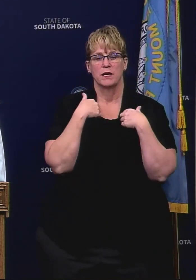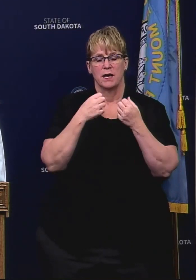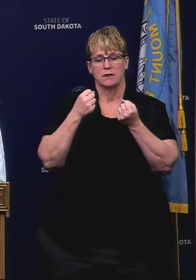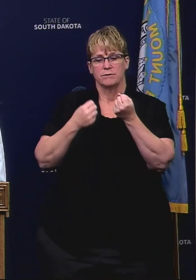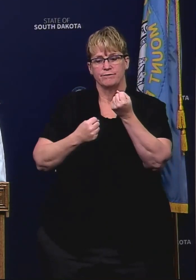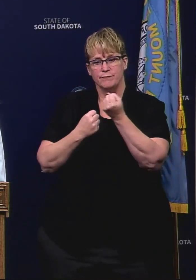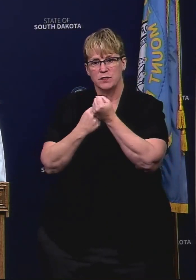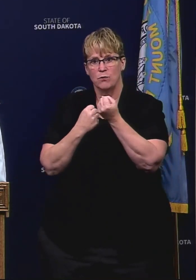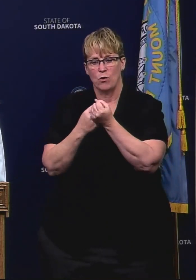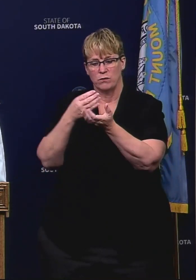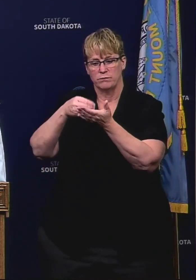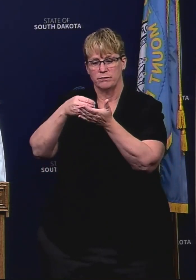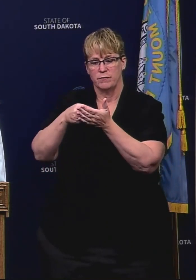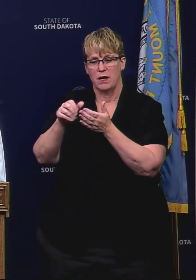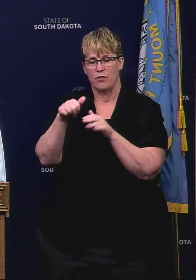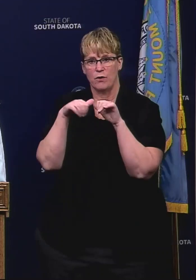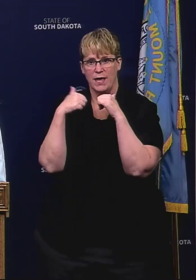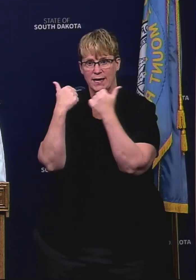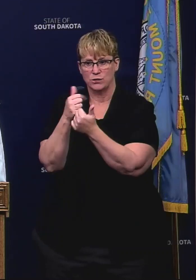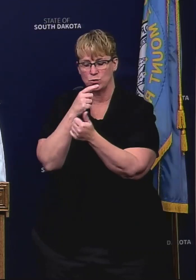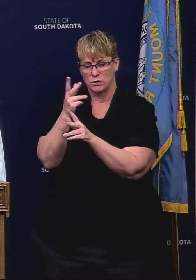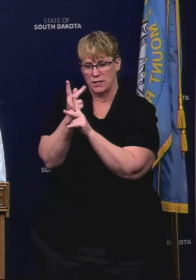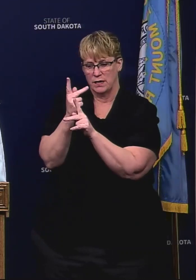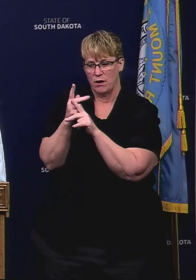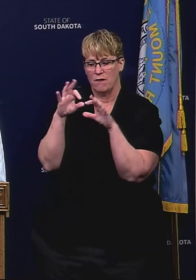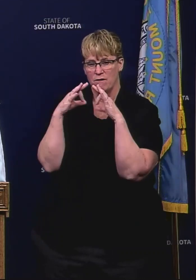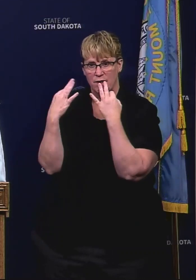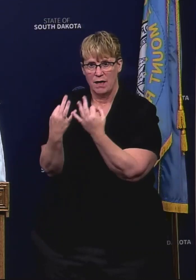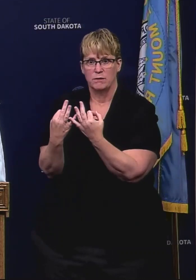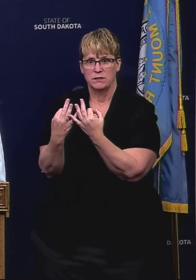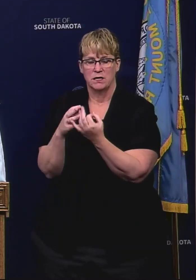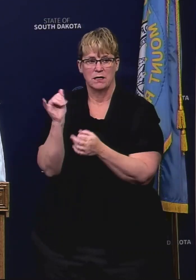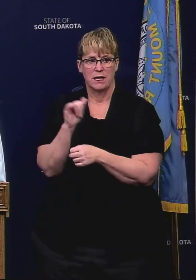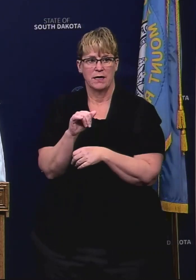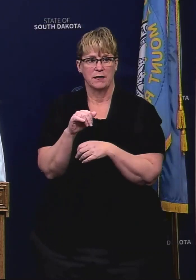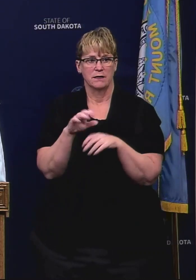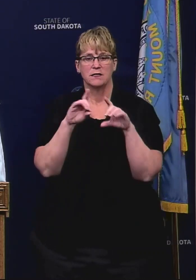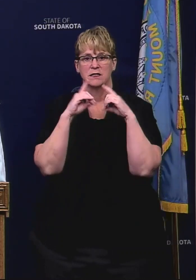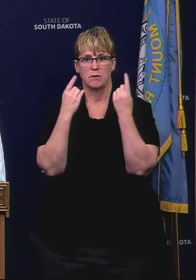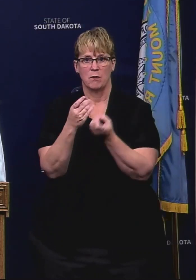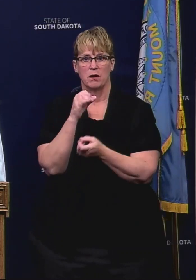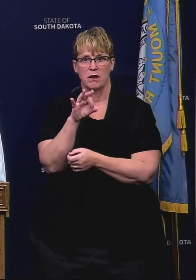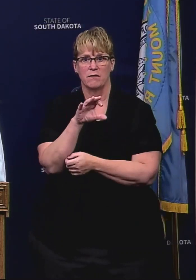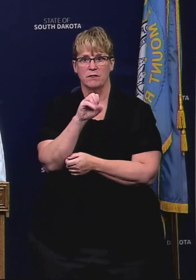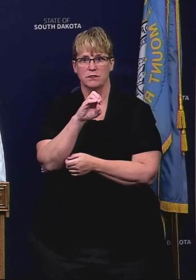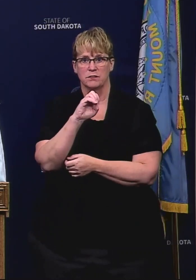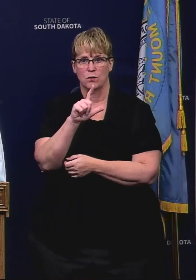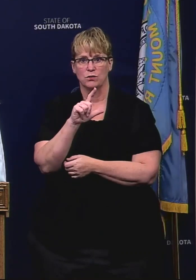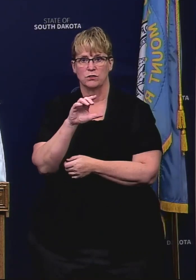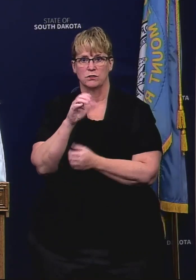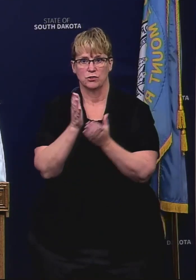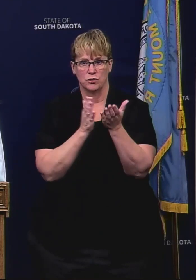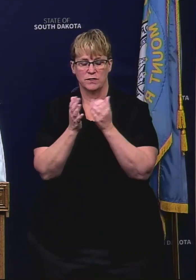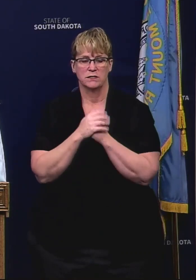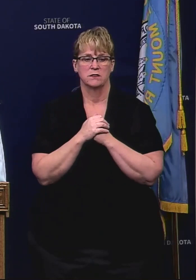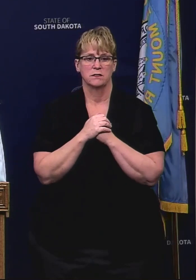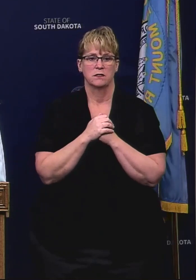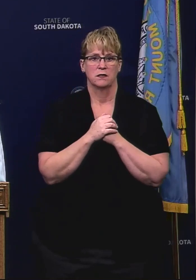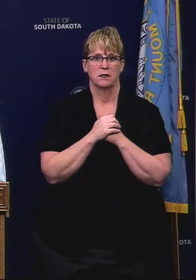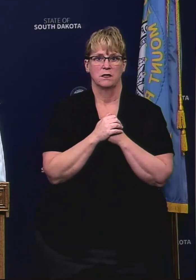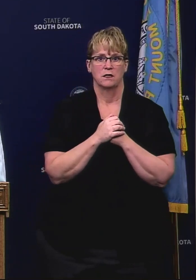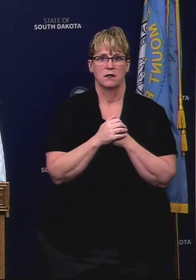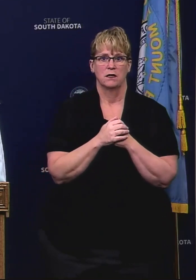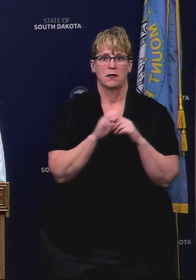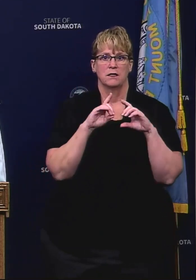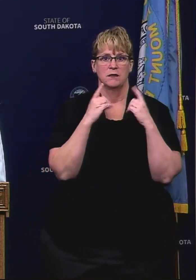agencies that are taking care of individuals and families such as the Department of Social Services such as the Department of